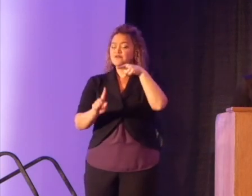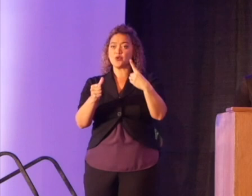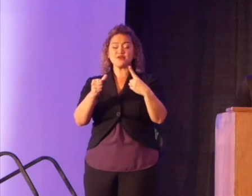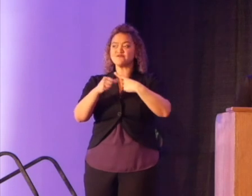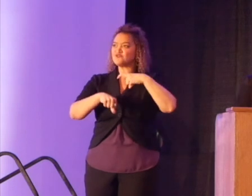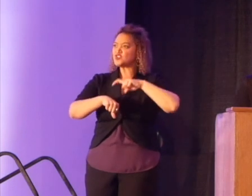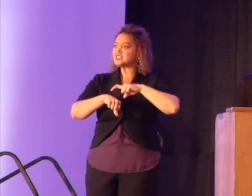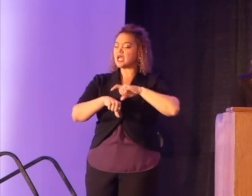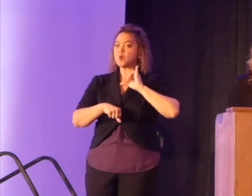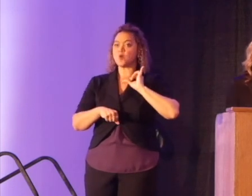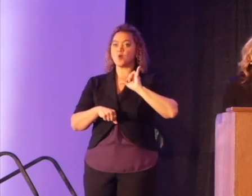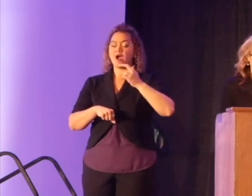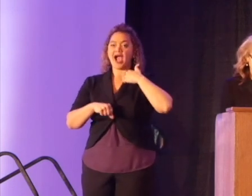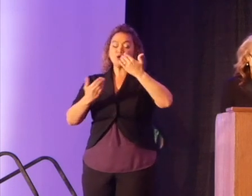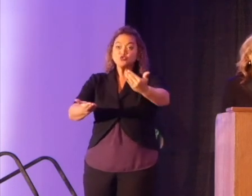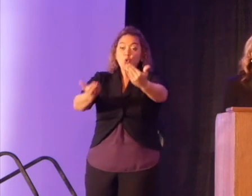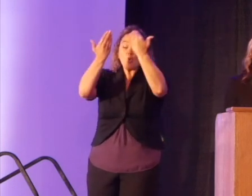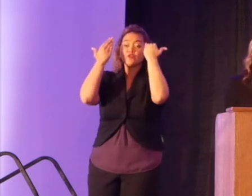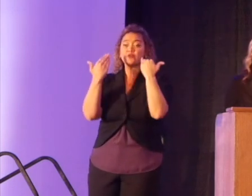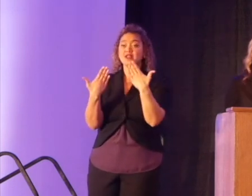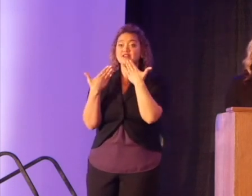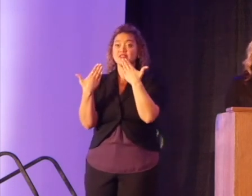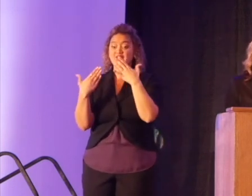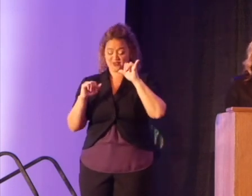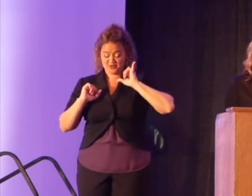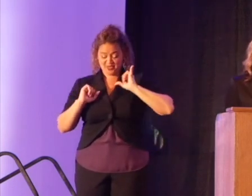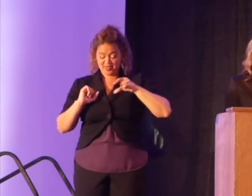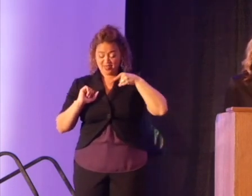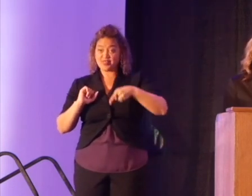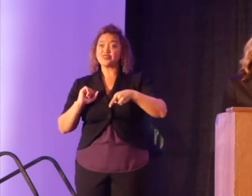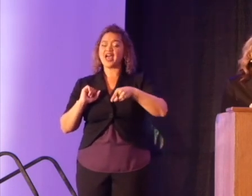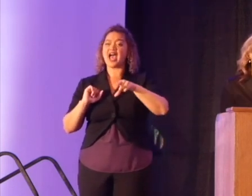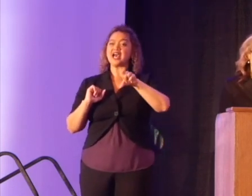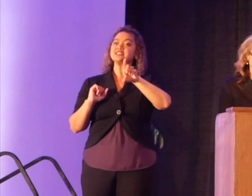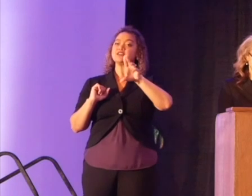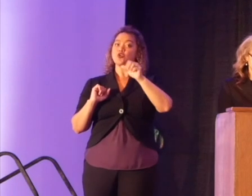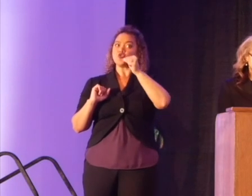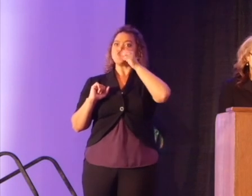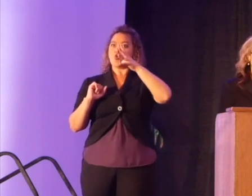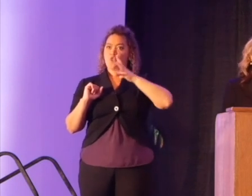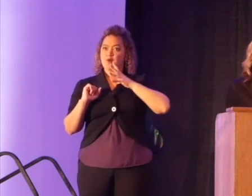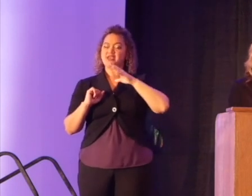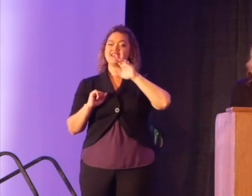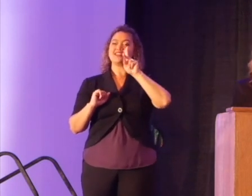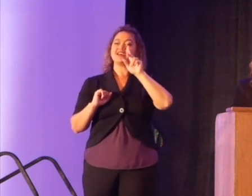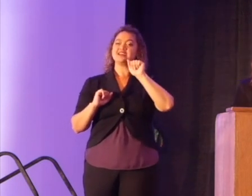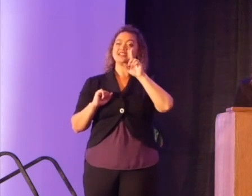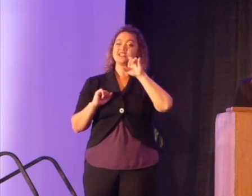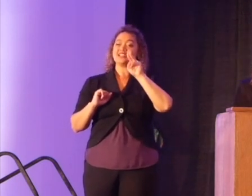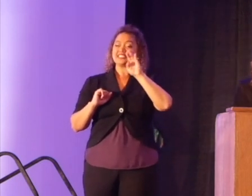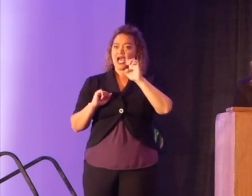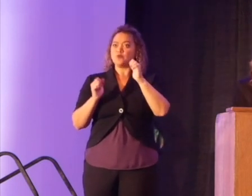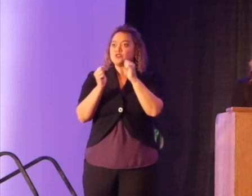the first time, overwhelmed yet grateful that Kadan, an urban refugee Somali woman whom I met upon my arrival,